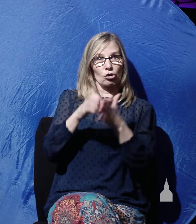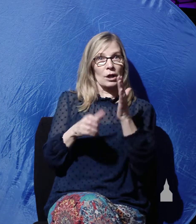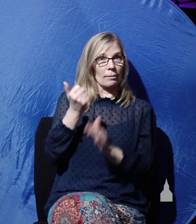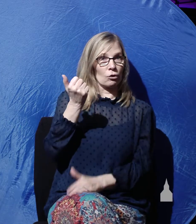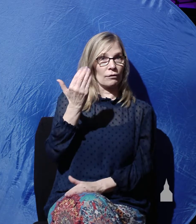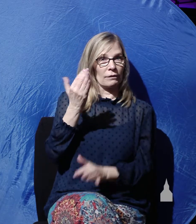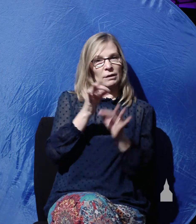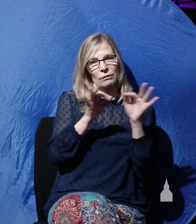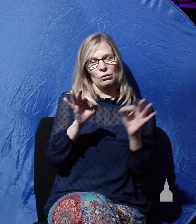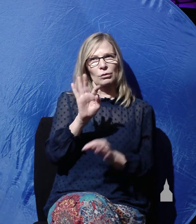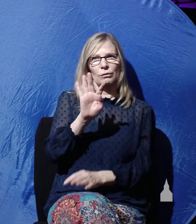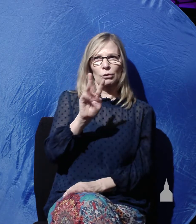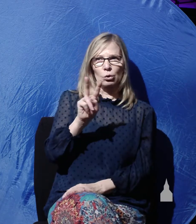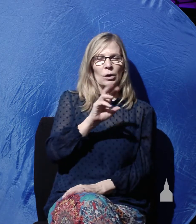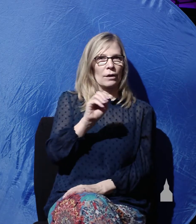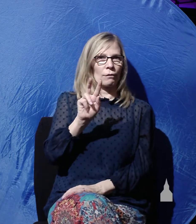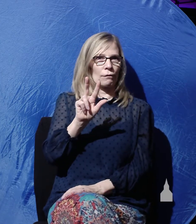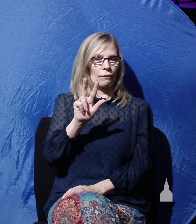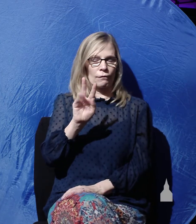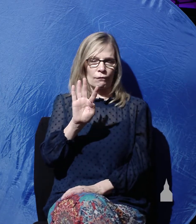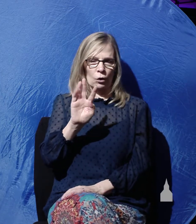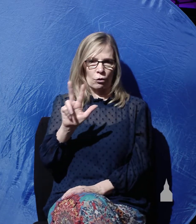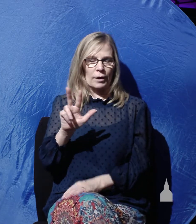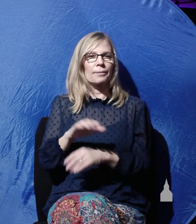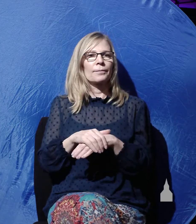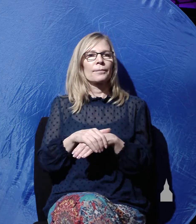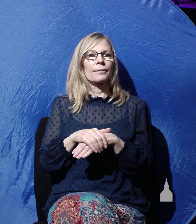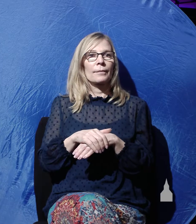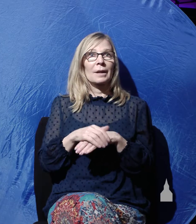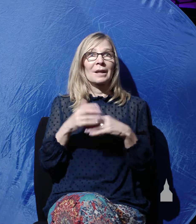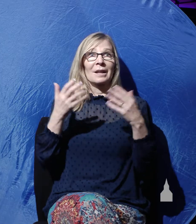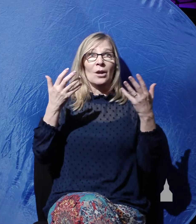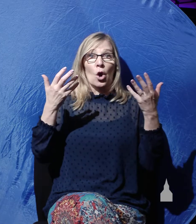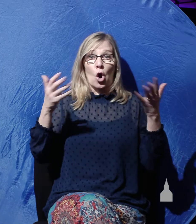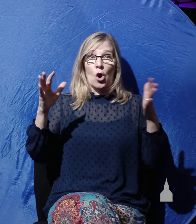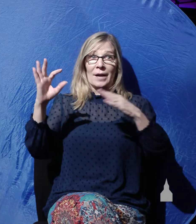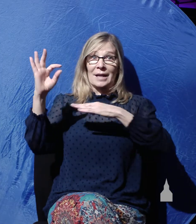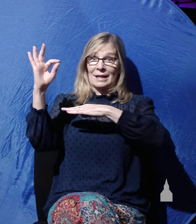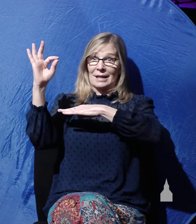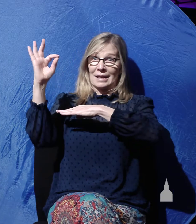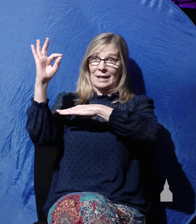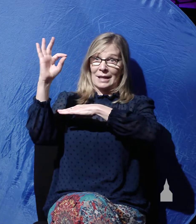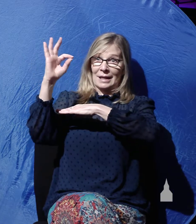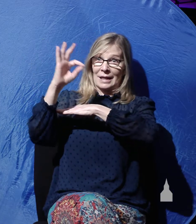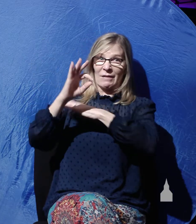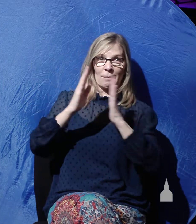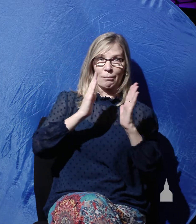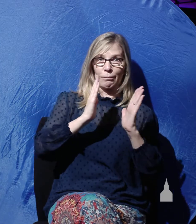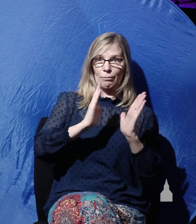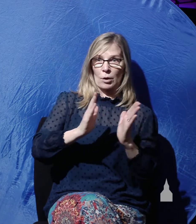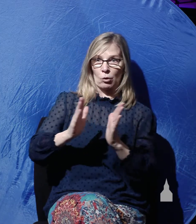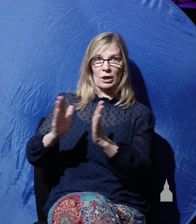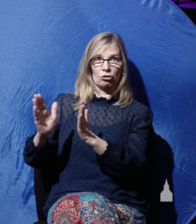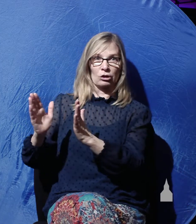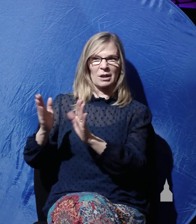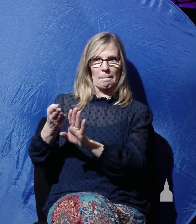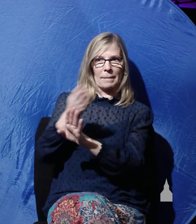and 43. When evening had already come, because it was the preparation day, that is the day before the Sabbath,